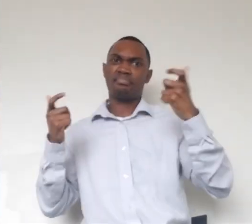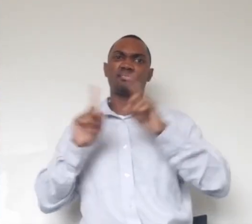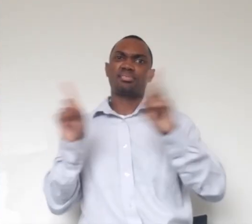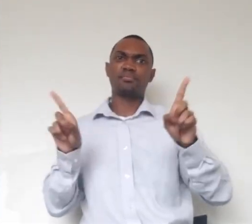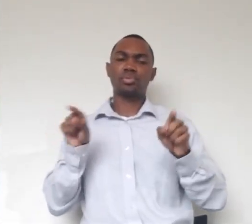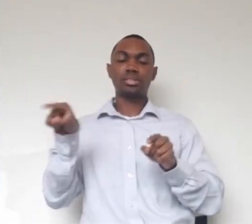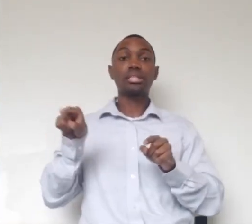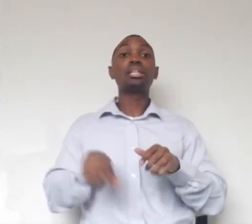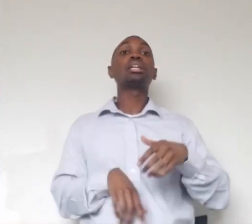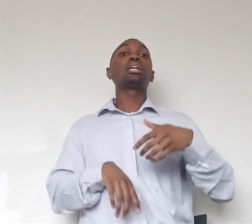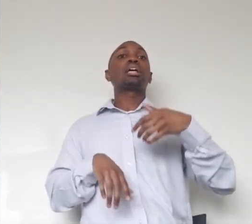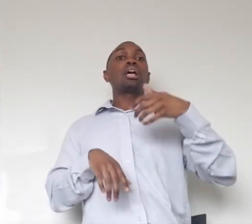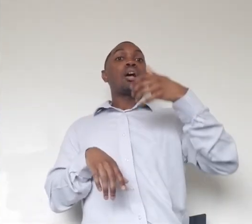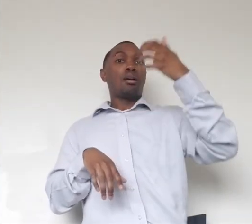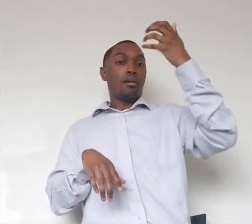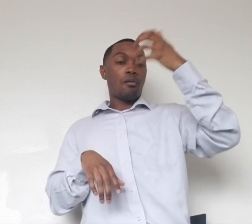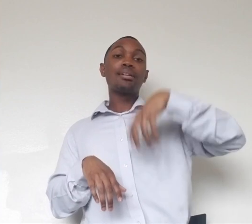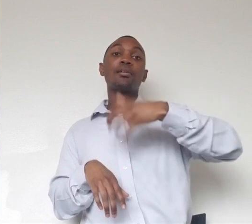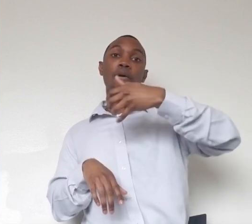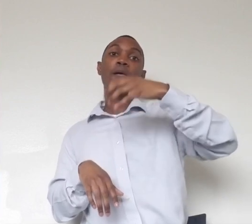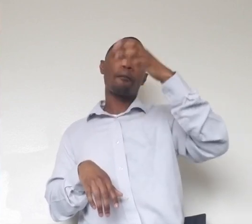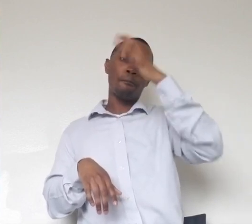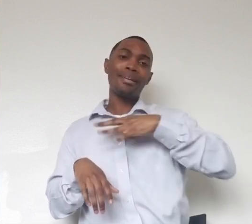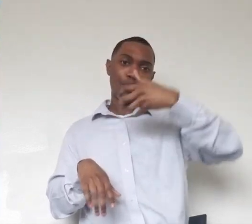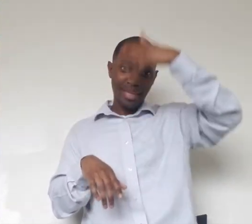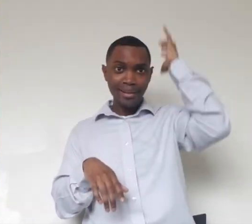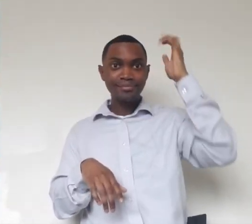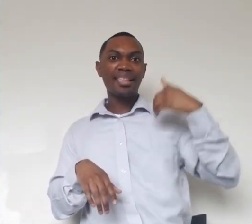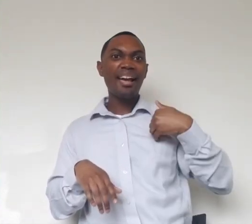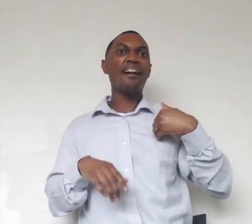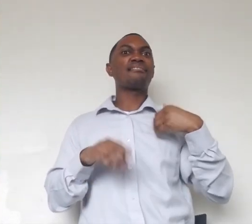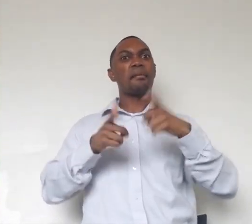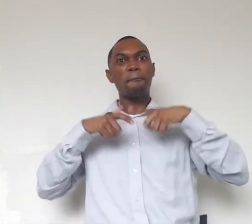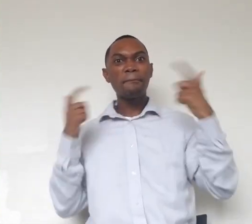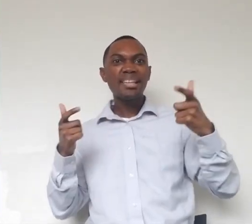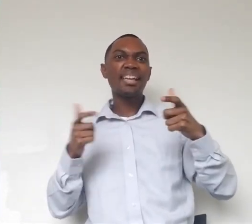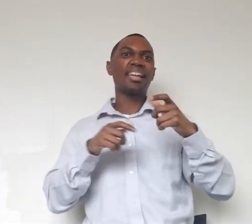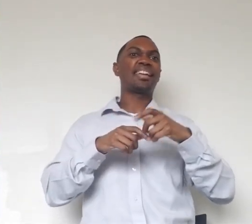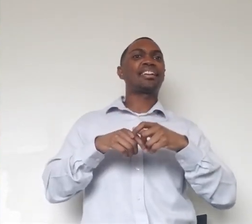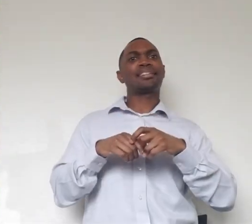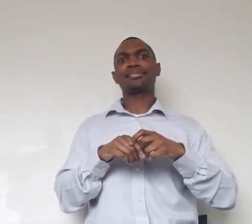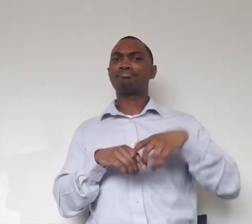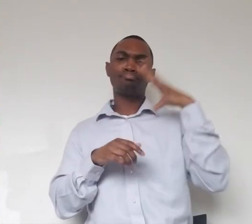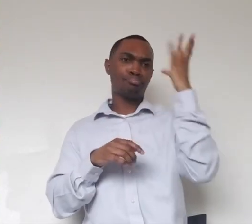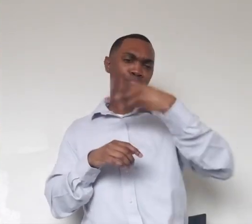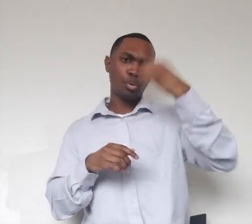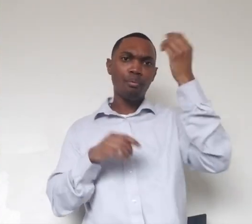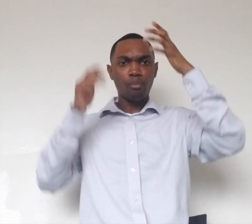and develop that big, beautiful, gorgeous, furry mane that we're all so familiar with. And that's so very iconic to the look